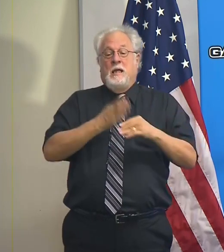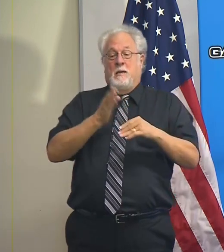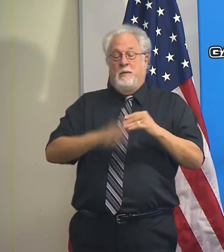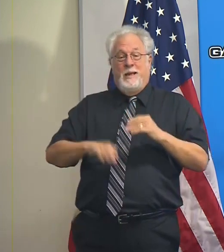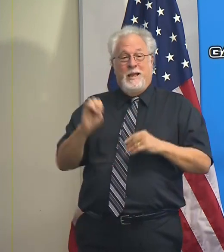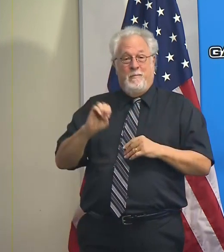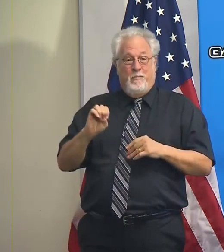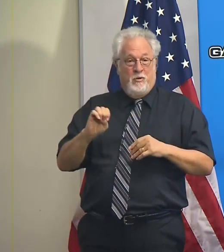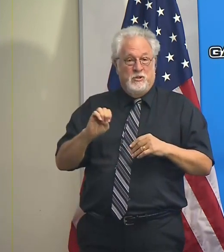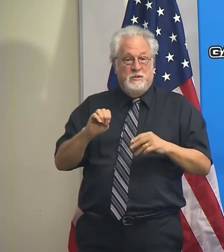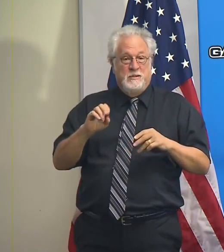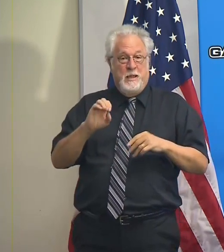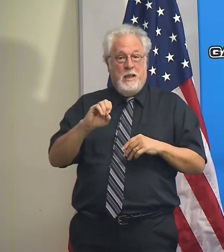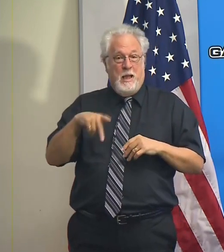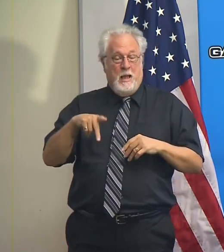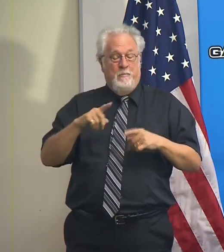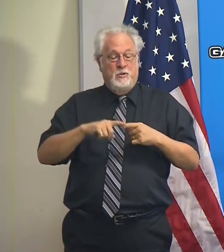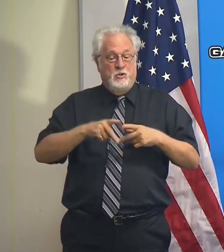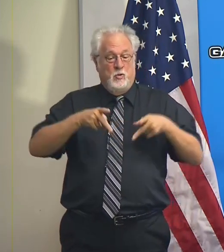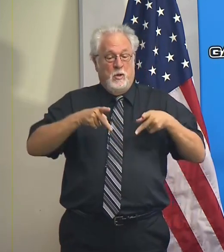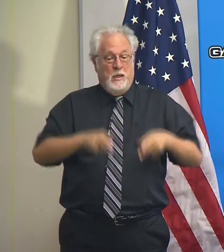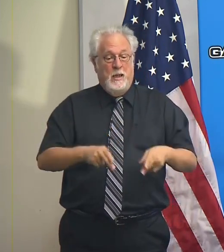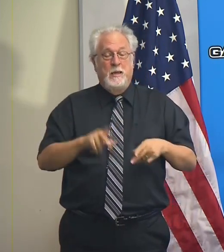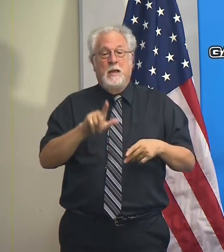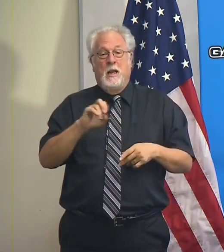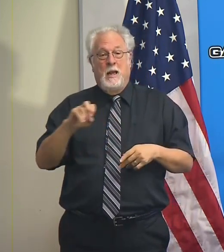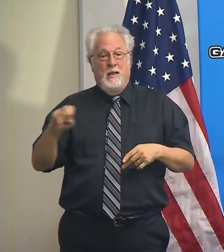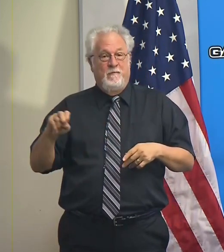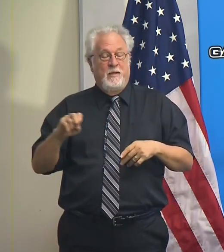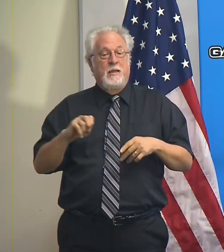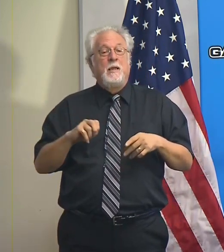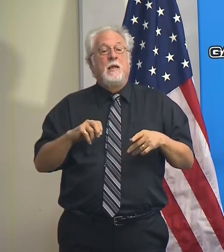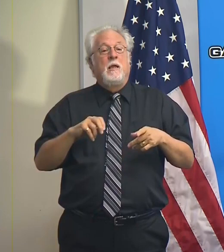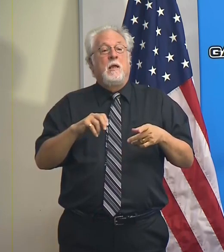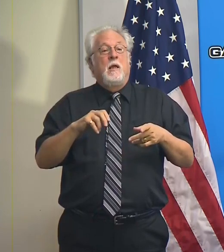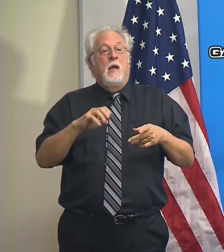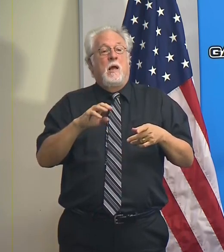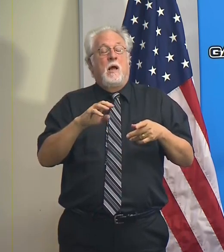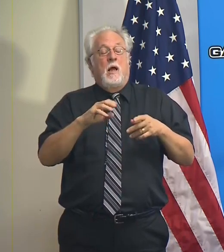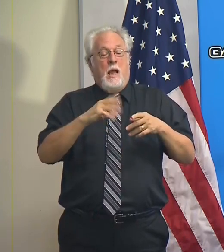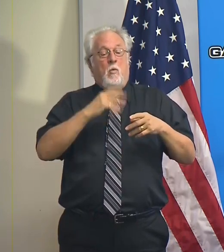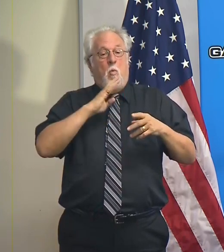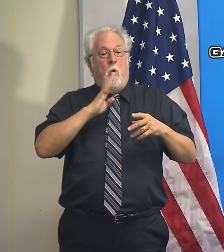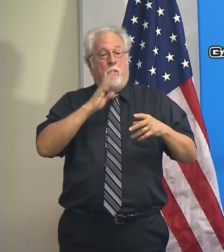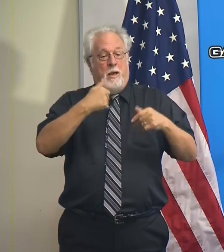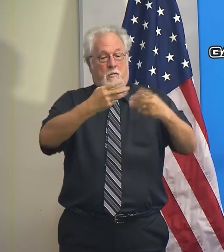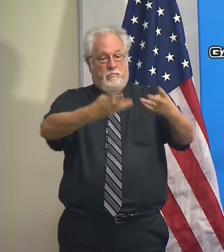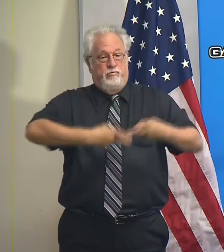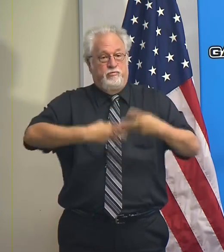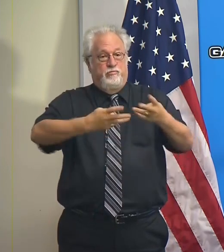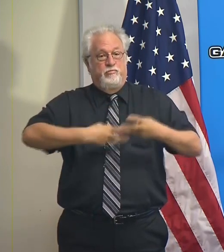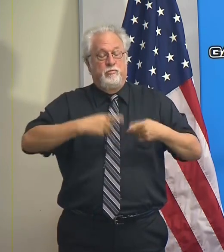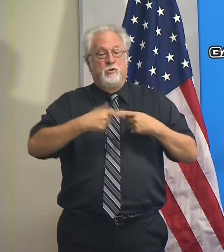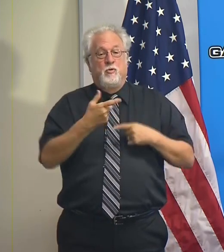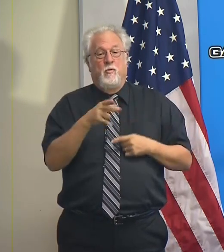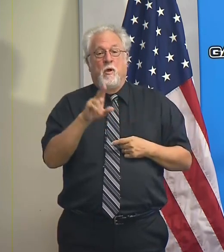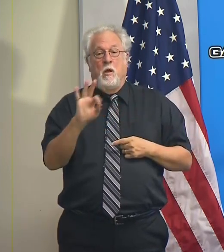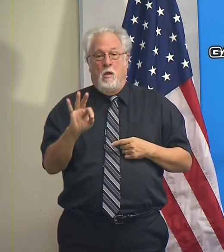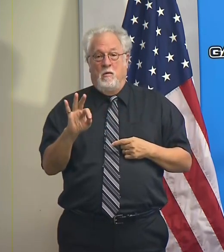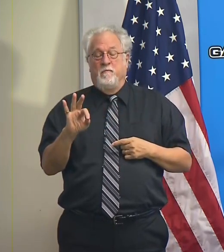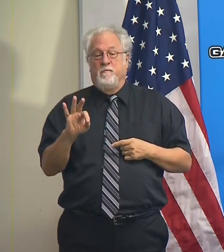operation to cut a levee along the lower Mermontal River. They did that yesterday and water is now flowing out into the Gulf of Mexico.